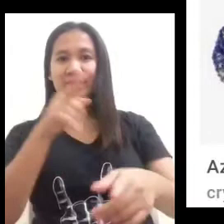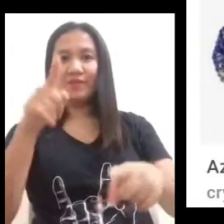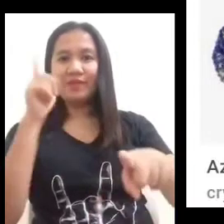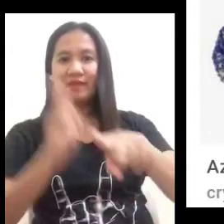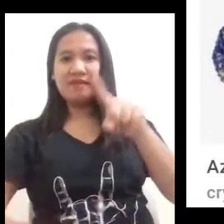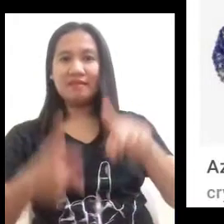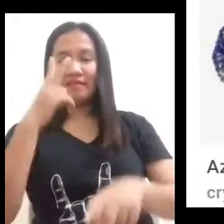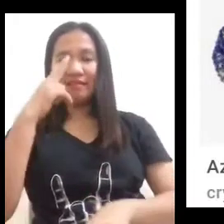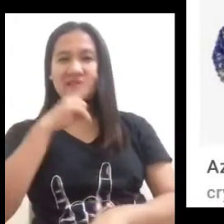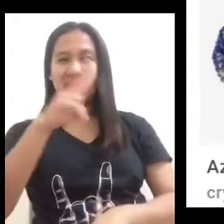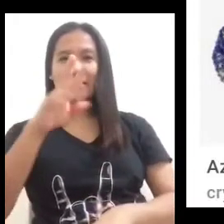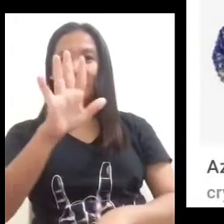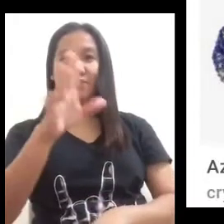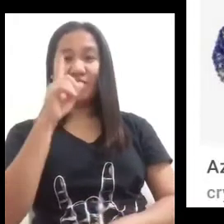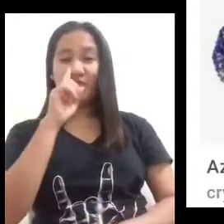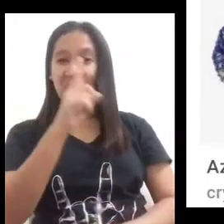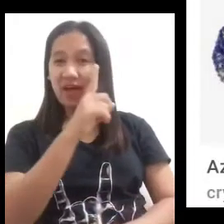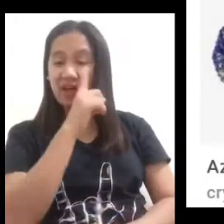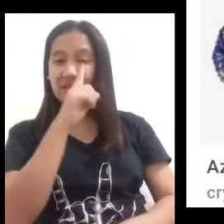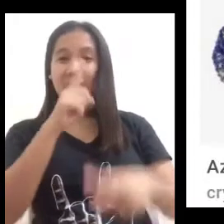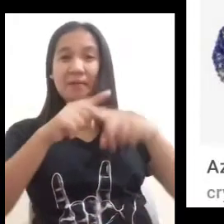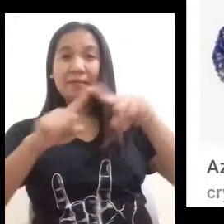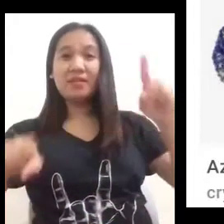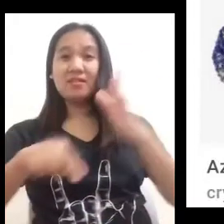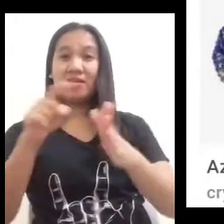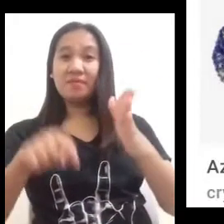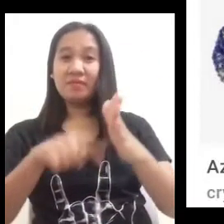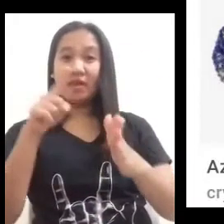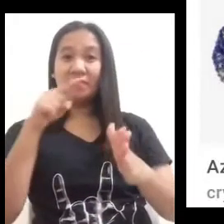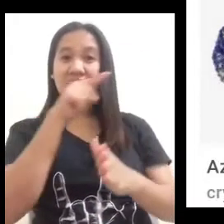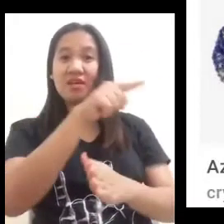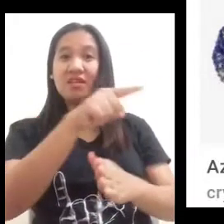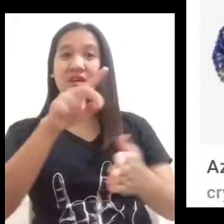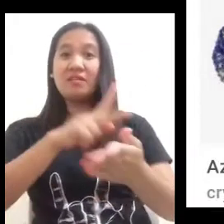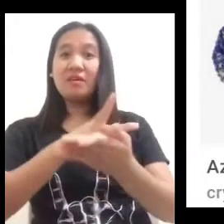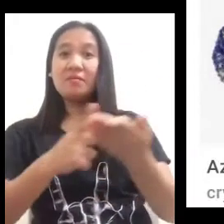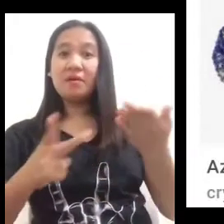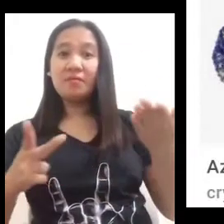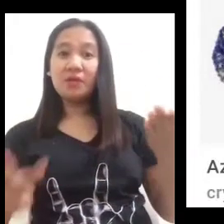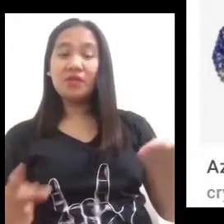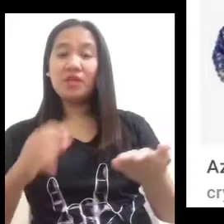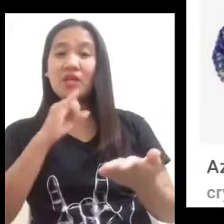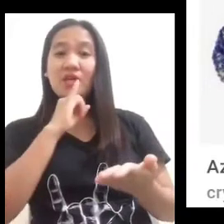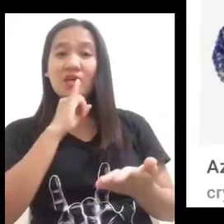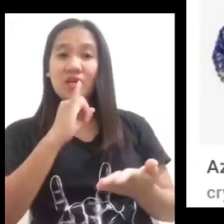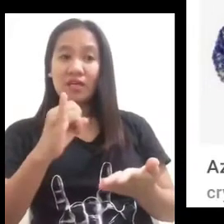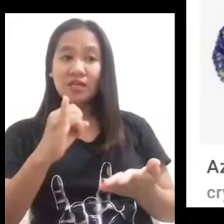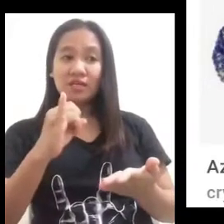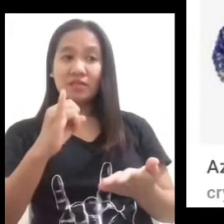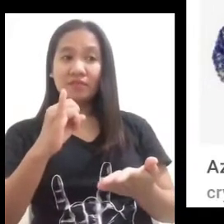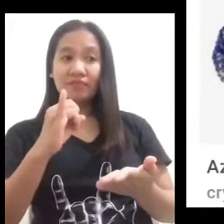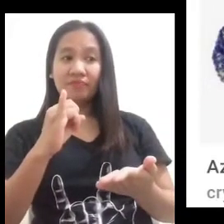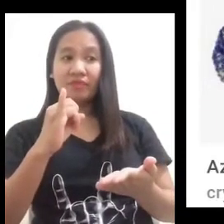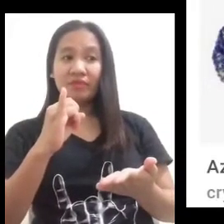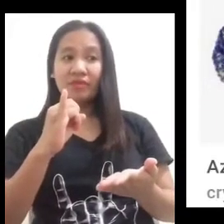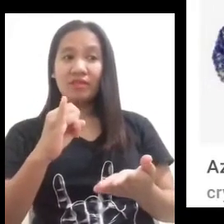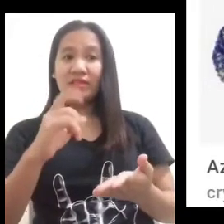it it is just whatever you can see in your naked eye but sometimes this physical